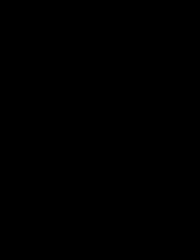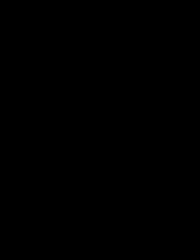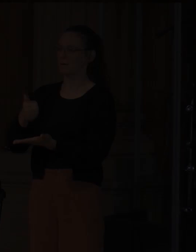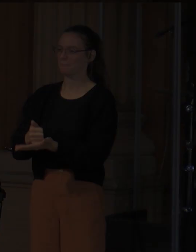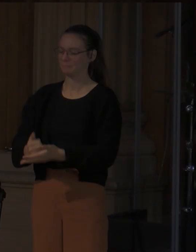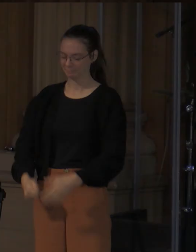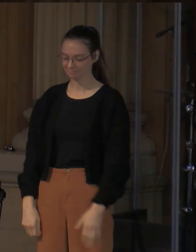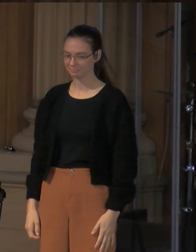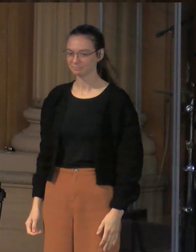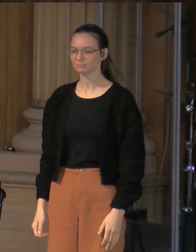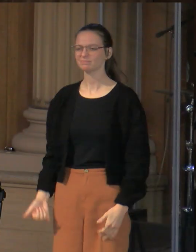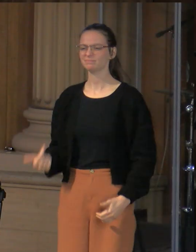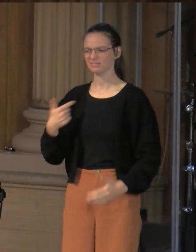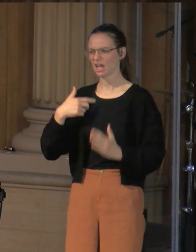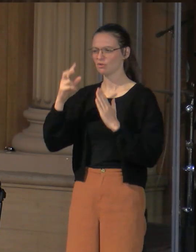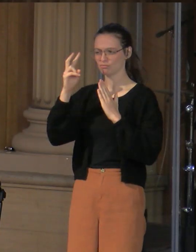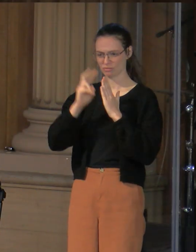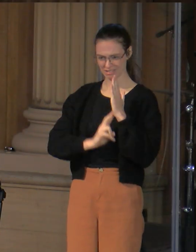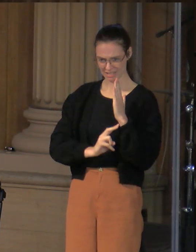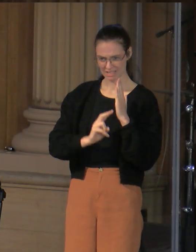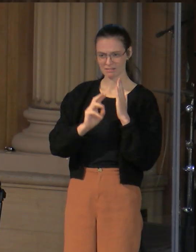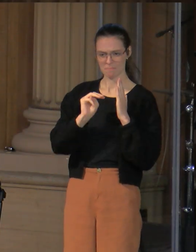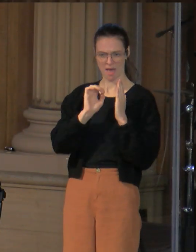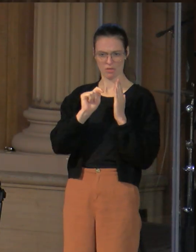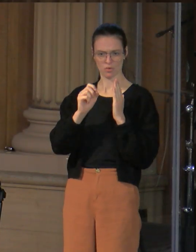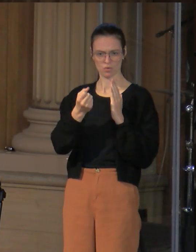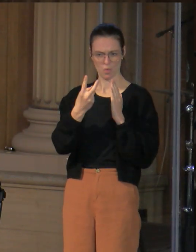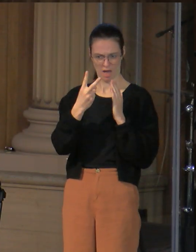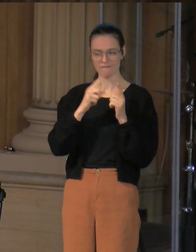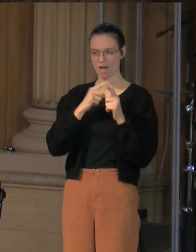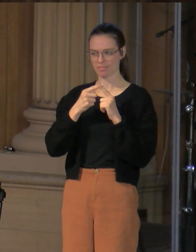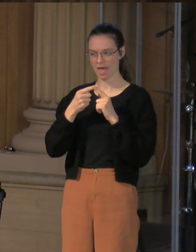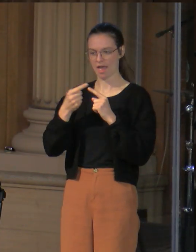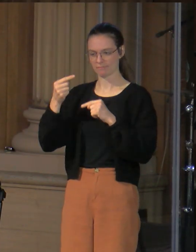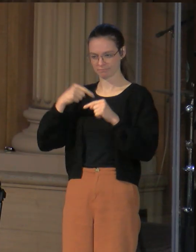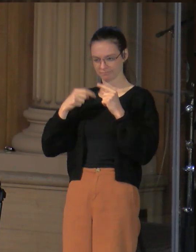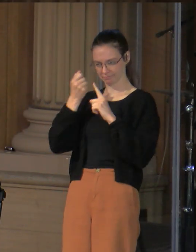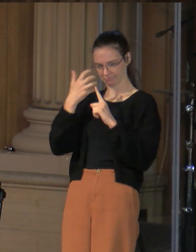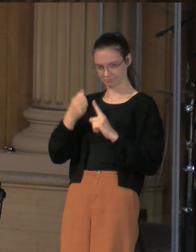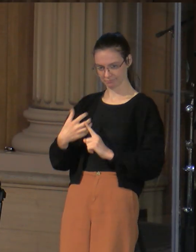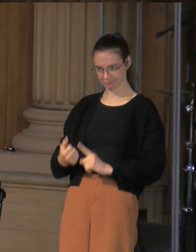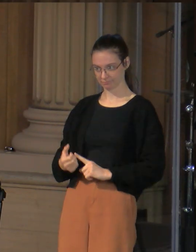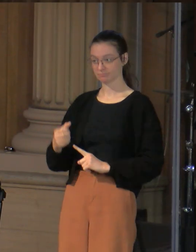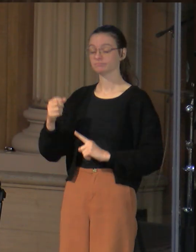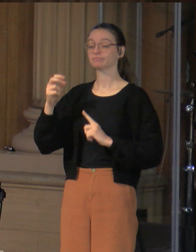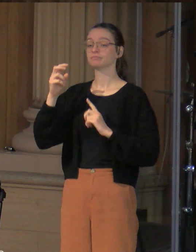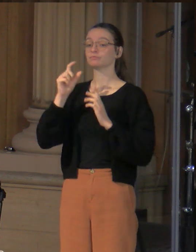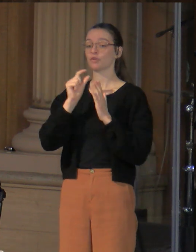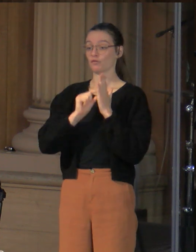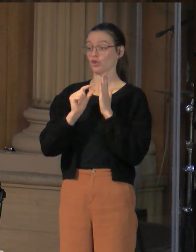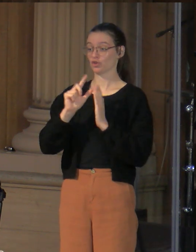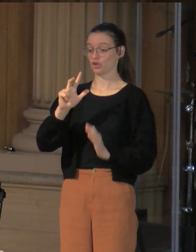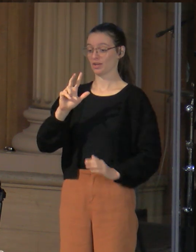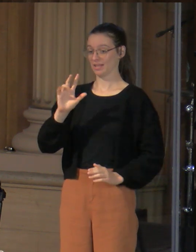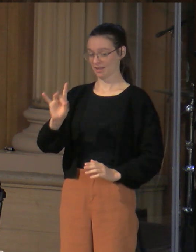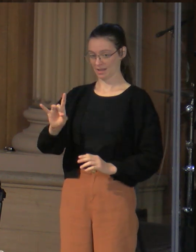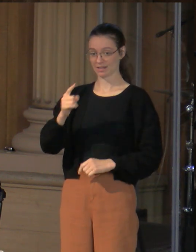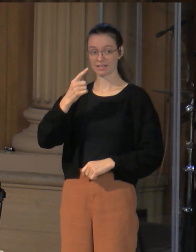Well, I'll read today's passage, and then we'll kind of work our way through it. So Matthew chapter 12, starting in verse 38, it says, Then some of the scribes and